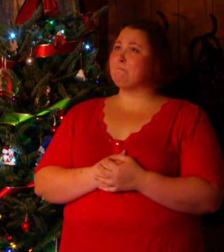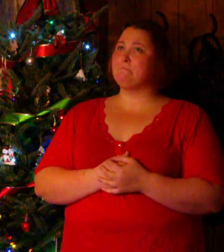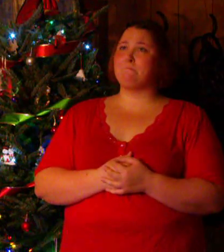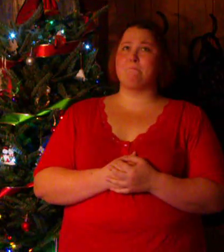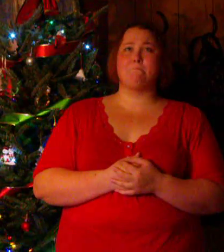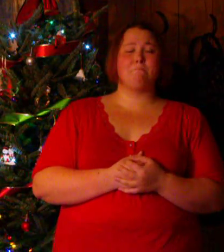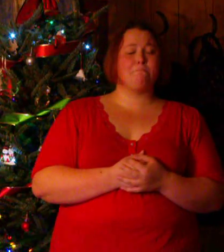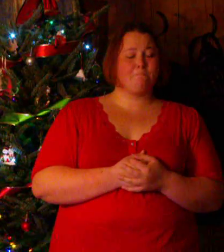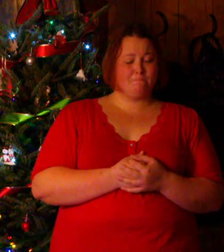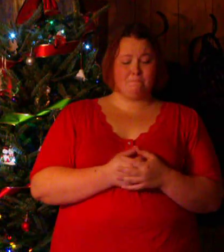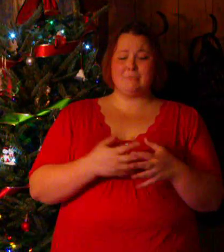till I get up